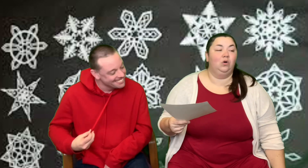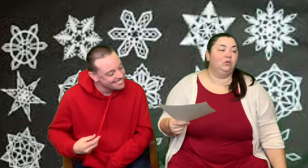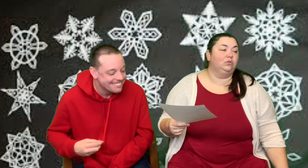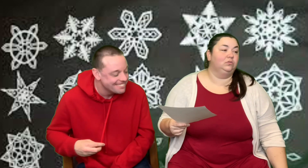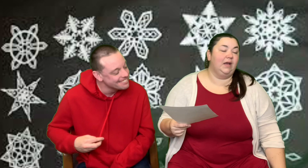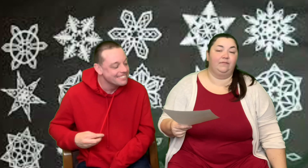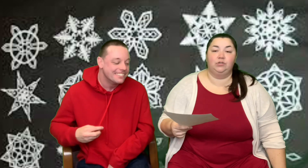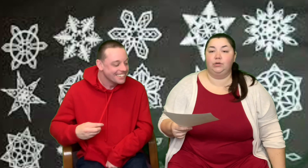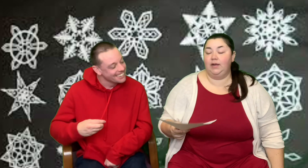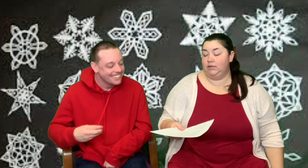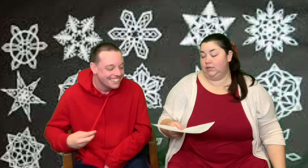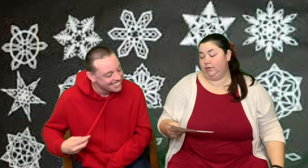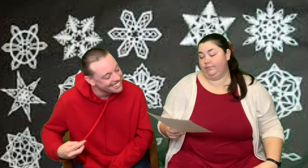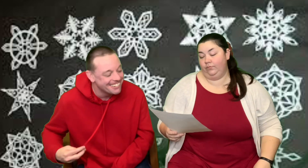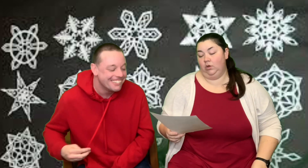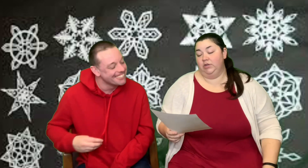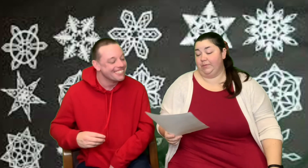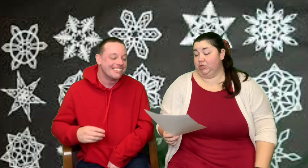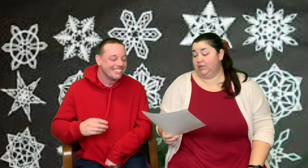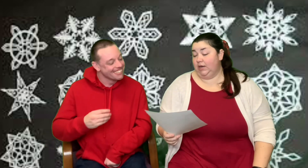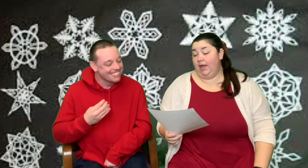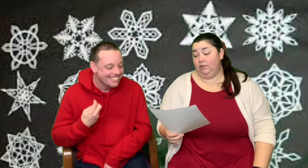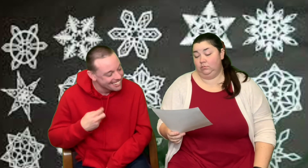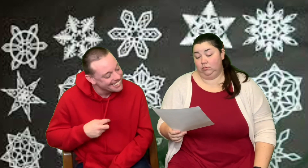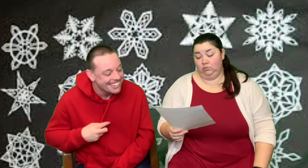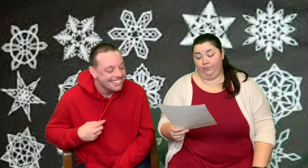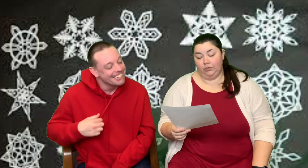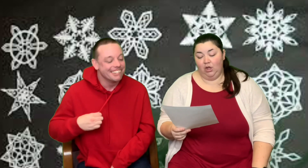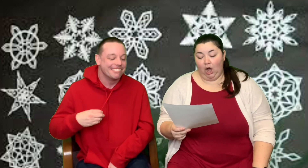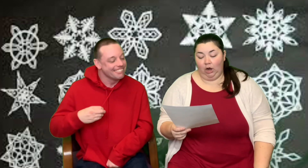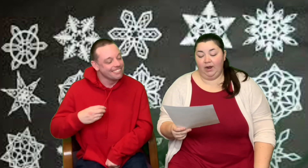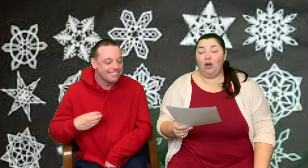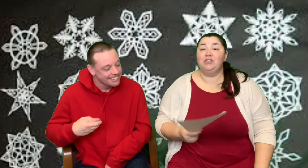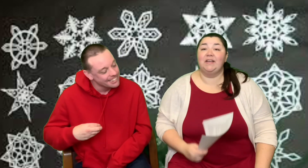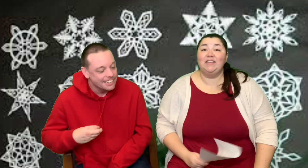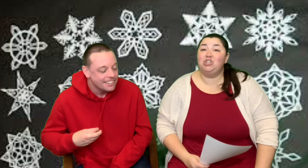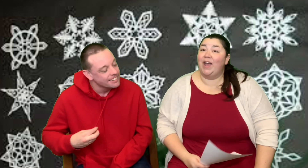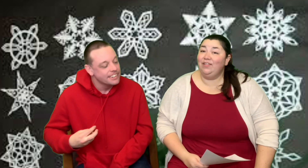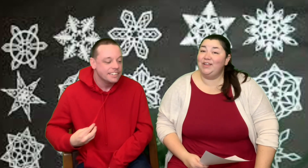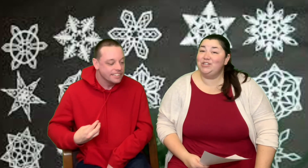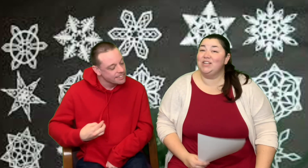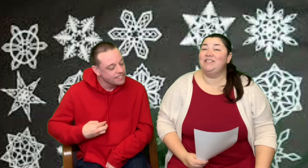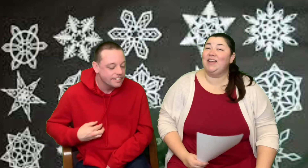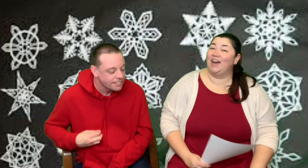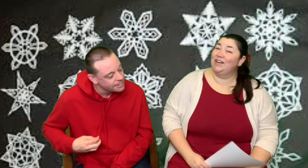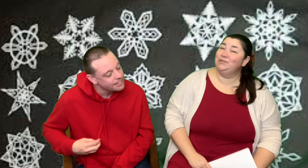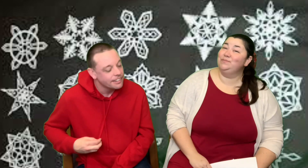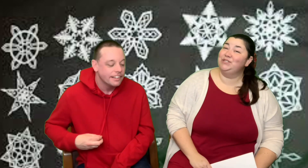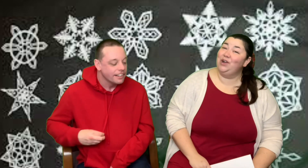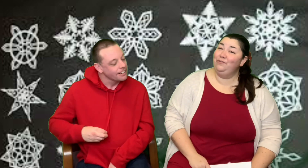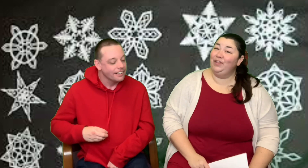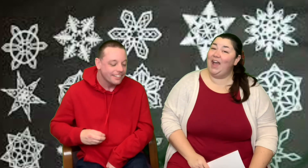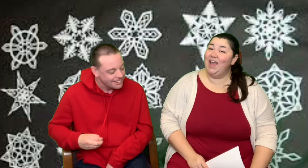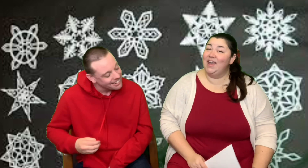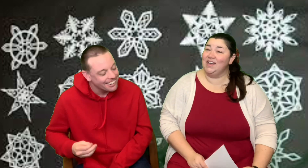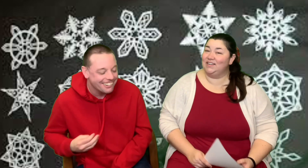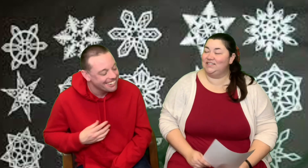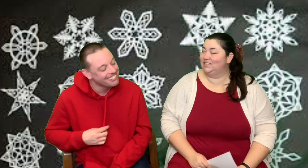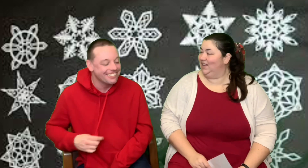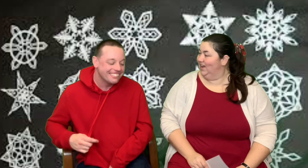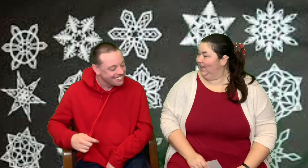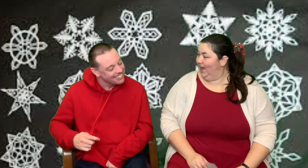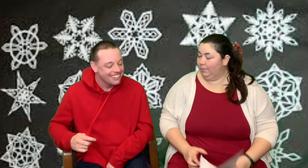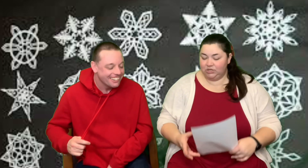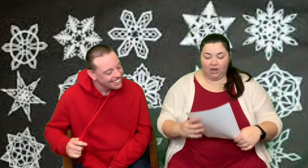Oh, have to try it. Especially today. All right. Our daily challenge is to cut out some snowflakes.